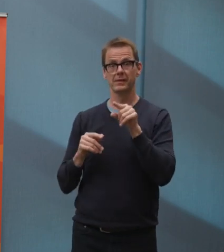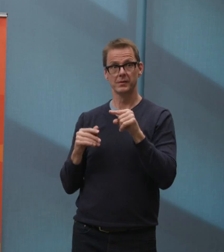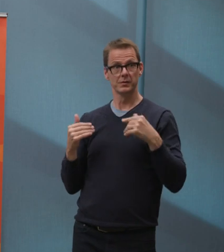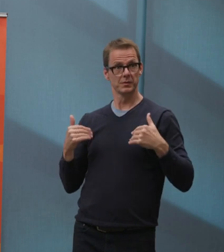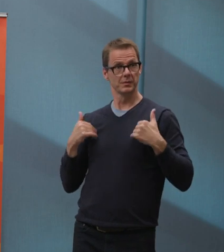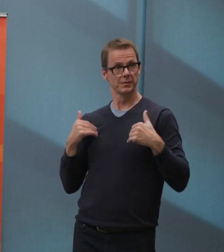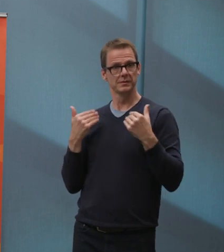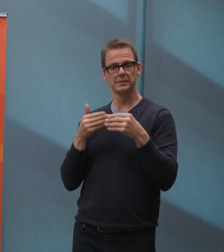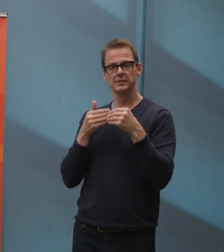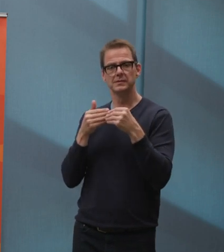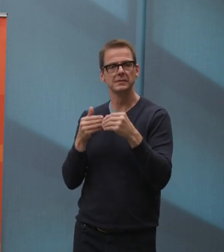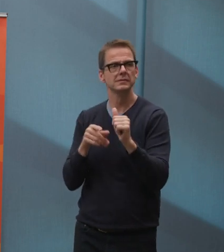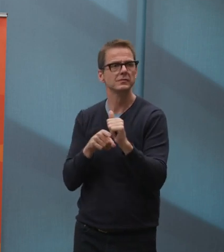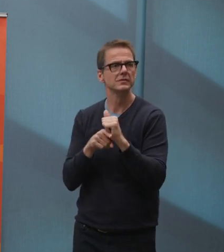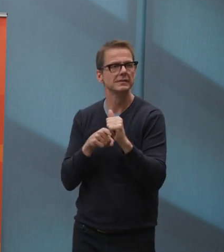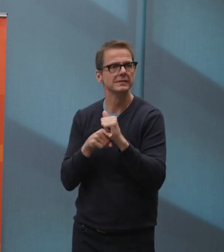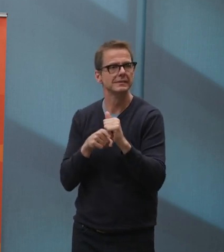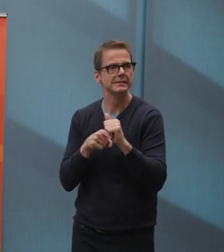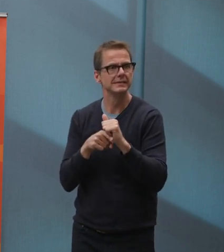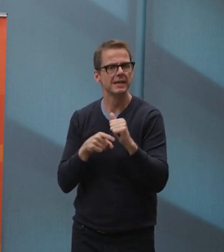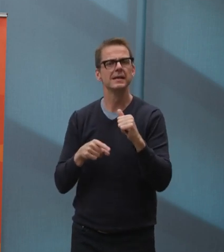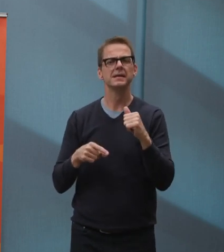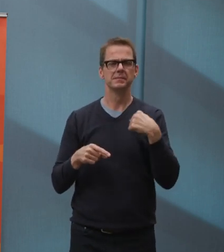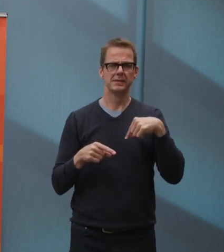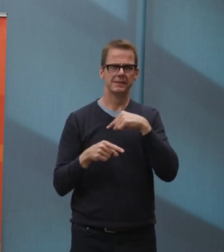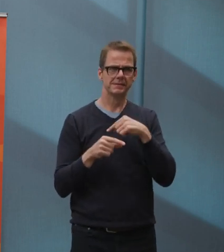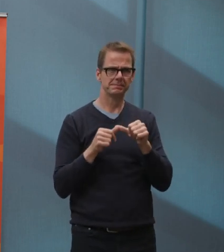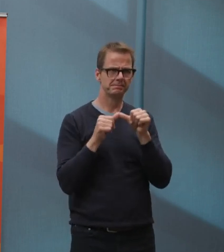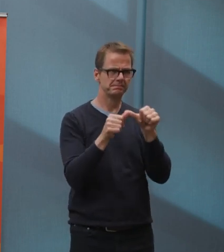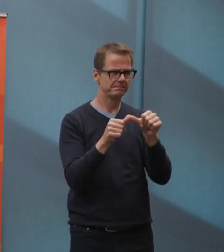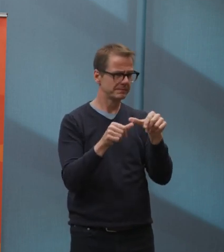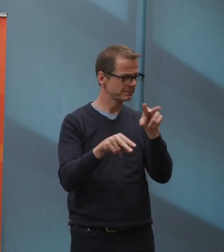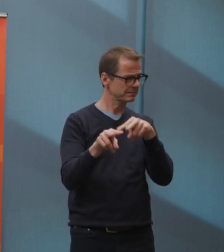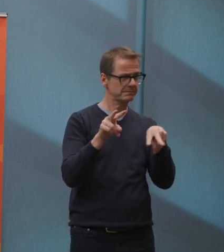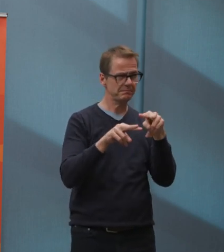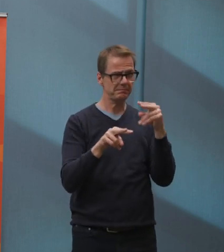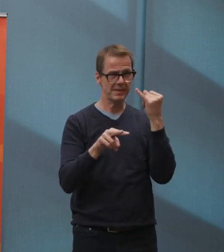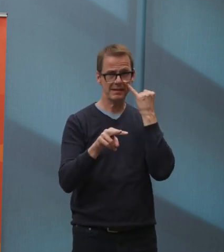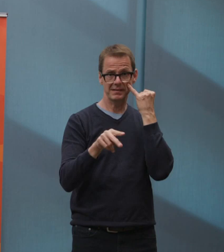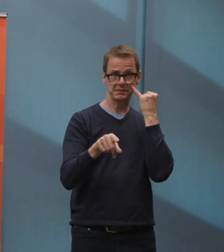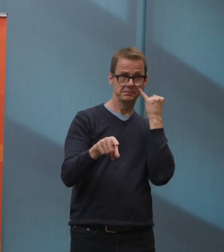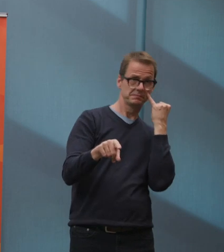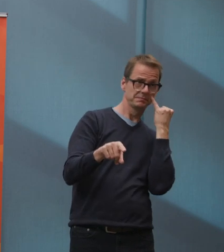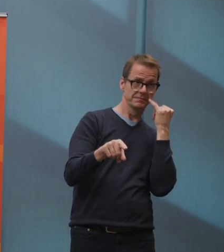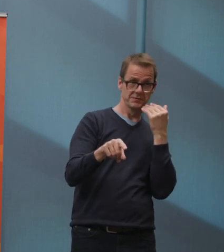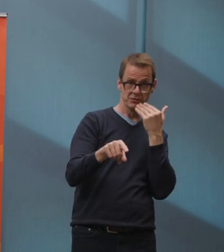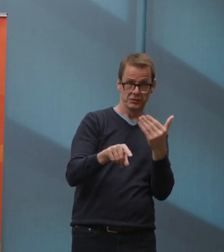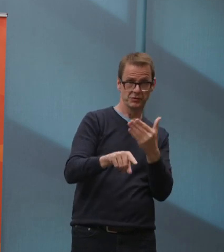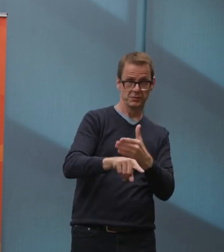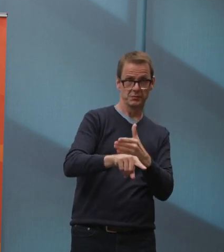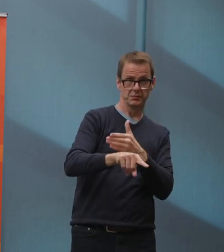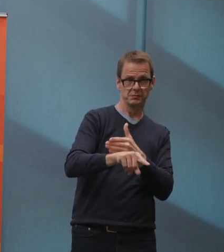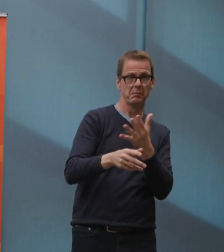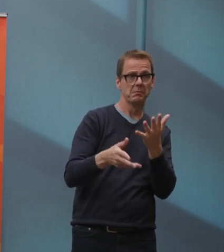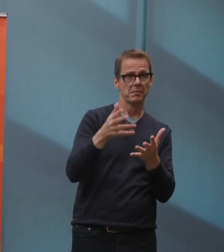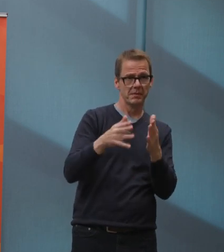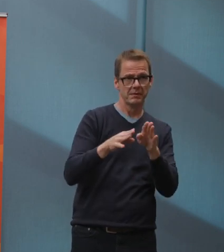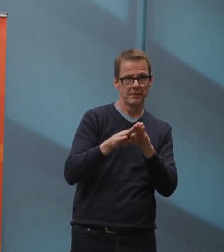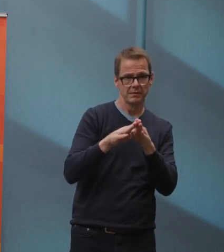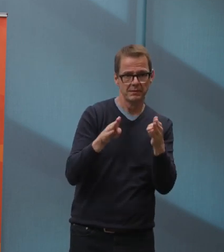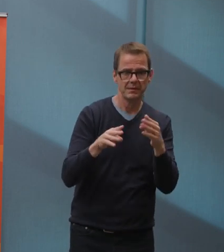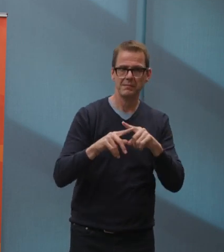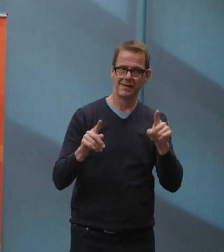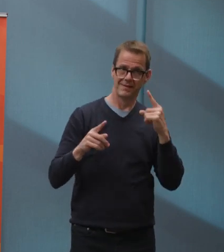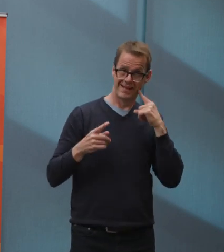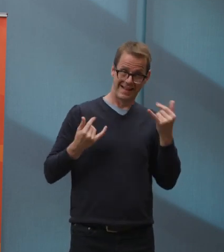whether they can open safely within the provincial guidelines. Day camps planned at community league and social partner sites will